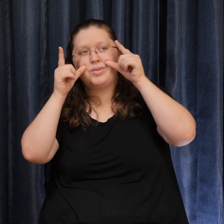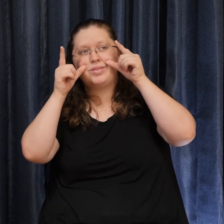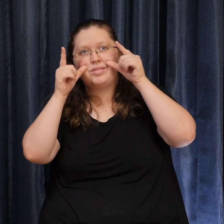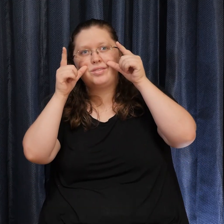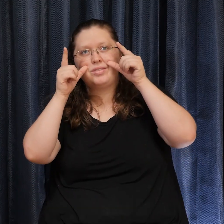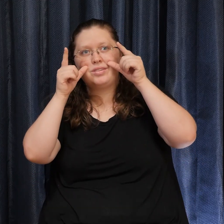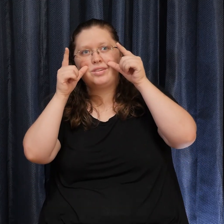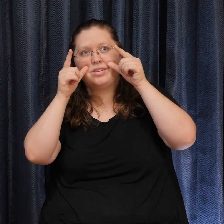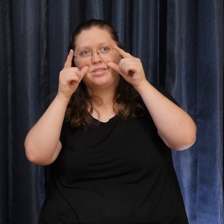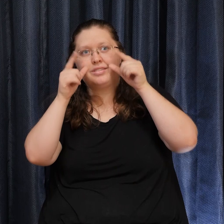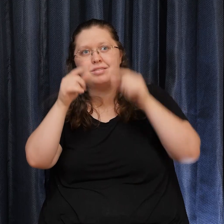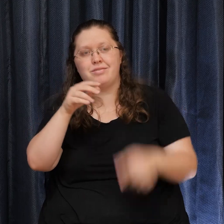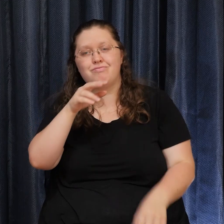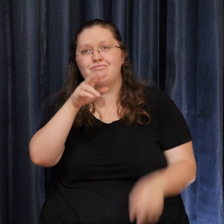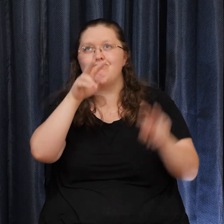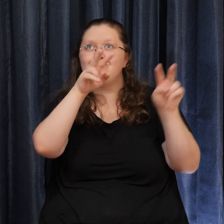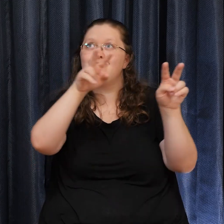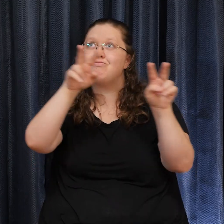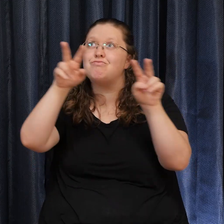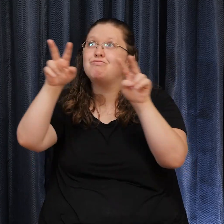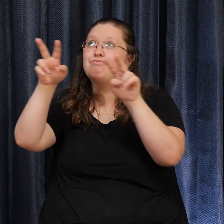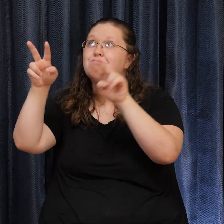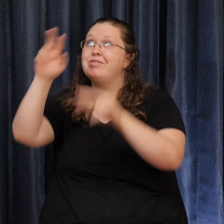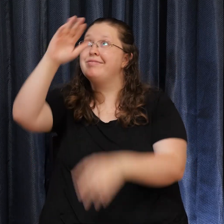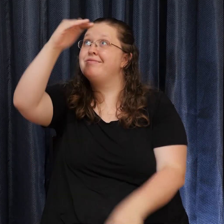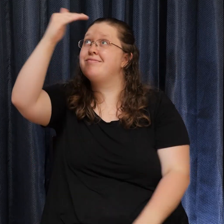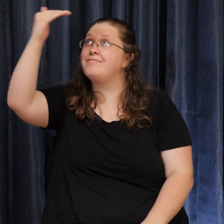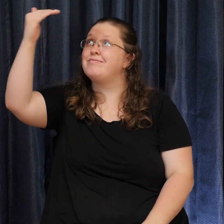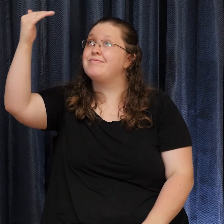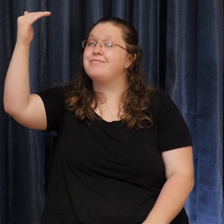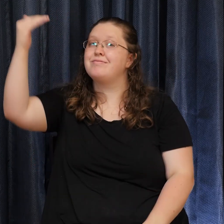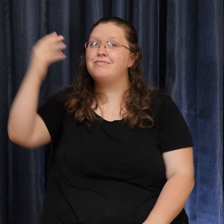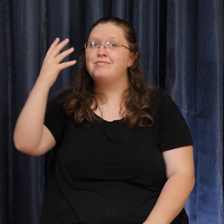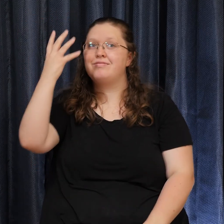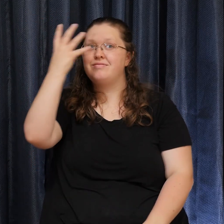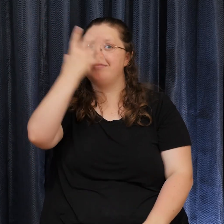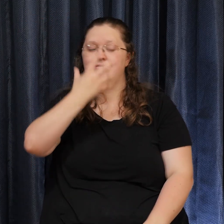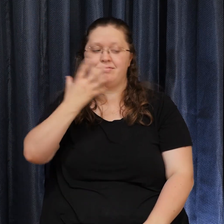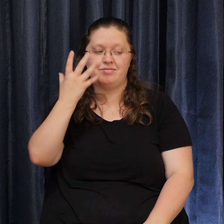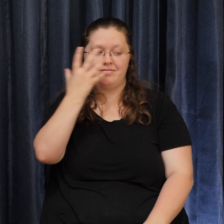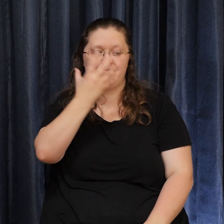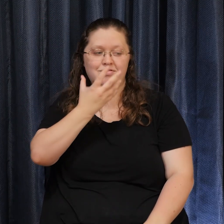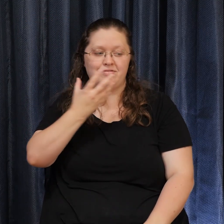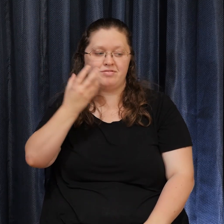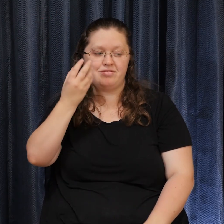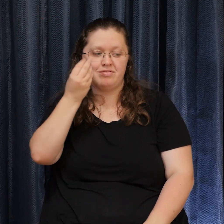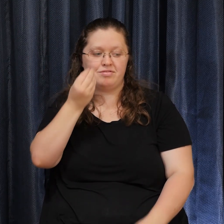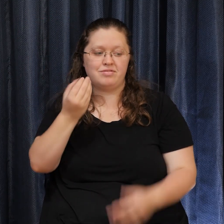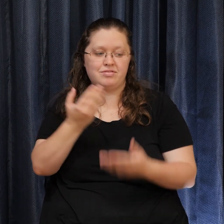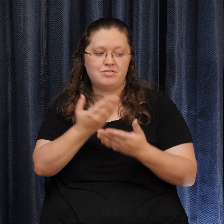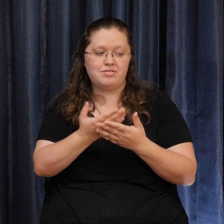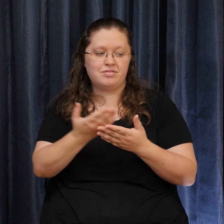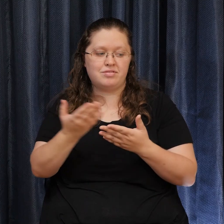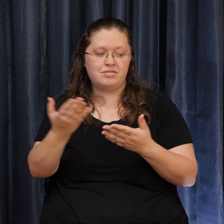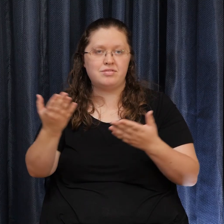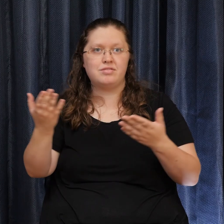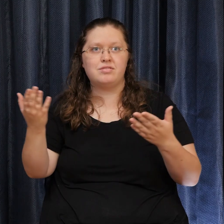the clouds In the sky Beautiful things As they slowly drifted by